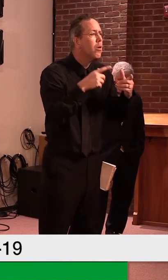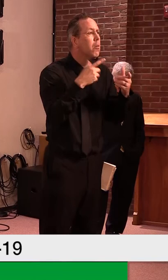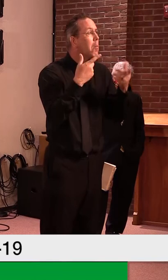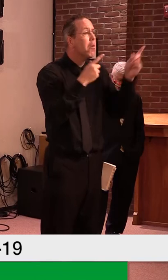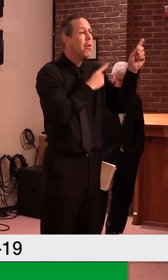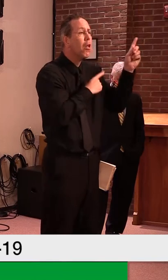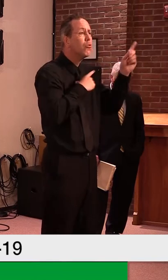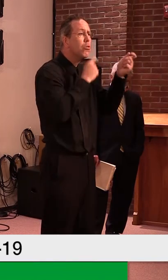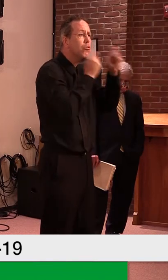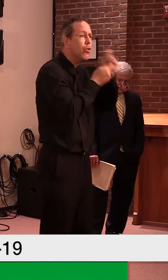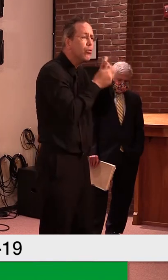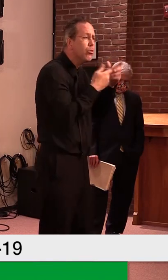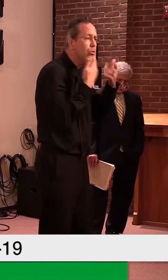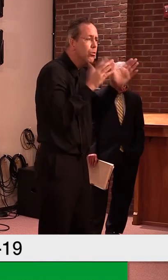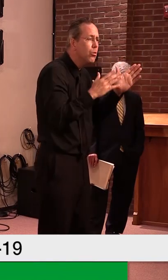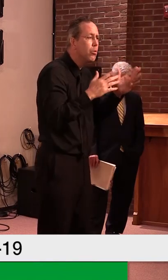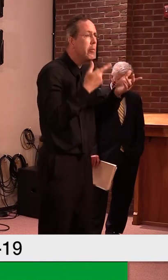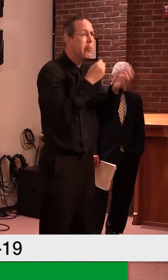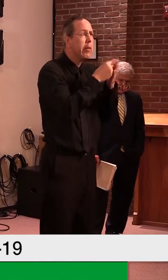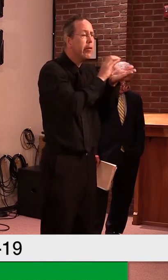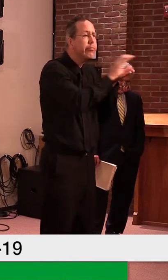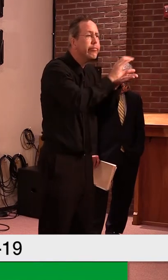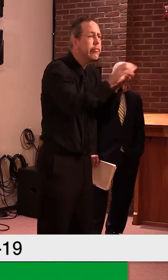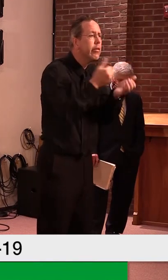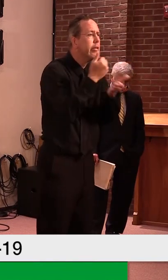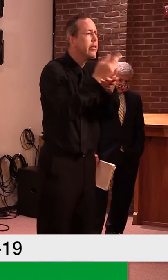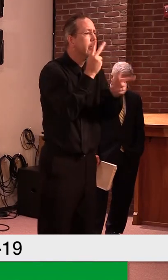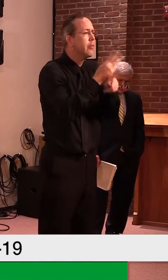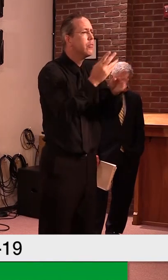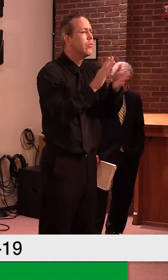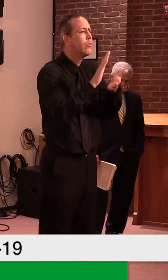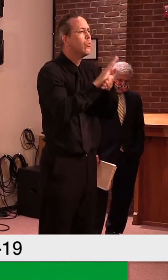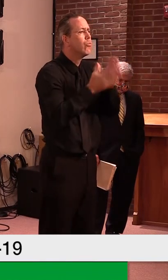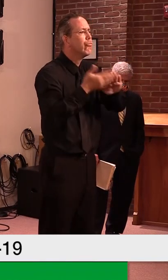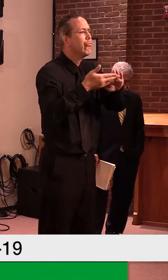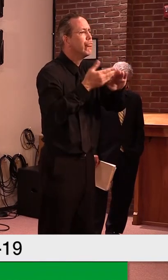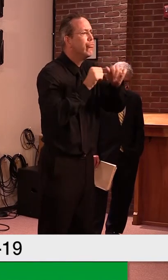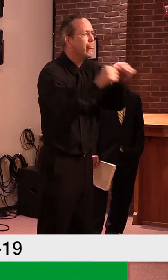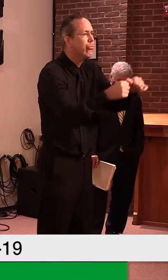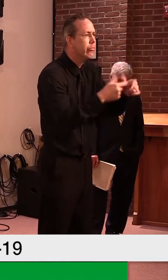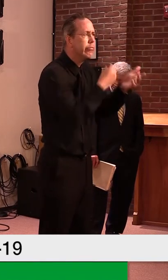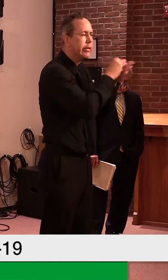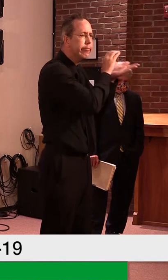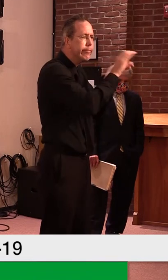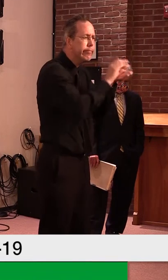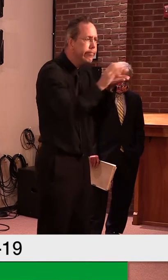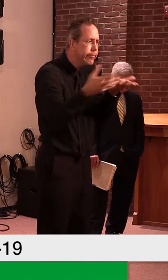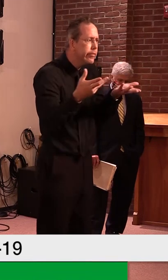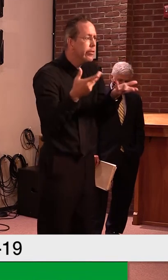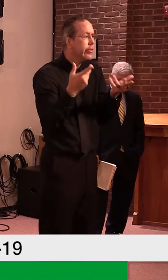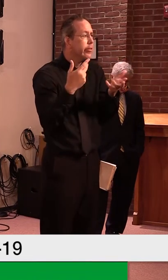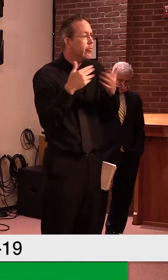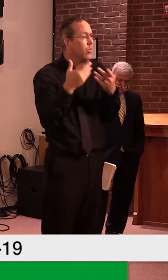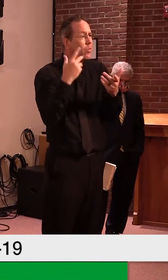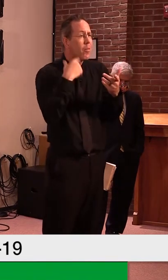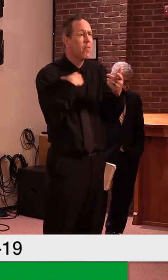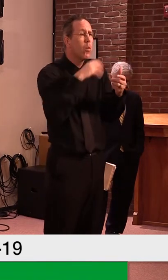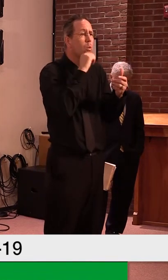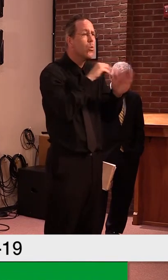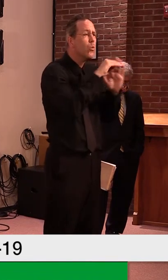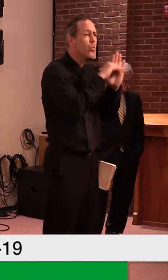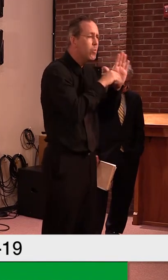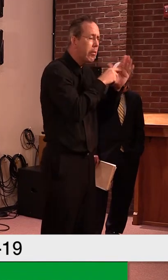it's something I think we're going to have to address, uh, regardless because our statutory language on, uh, advocacy membership doesn't really line up with, uh,